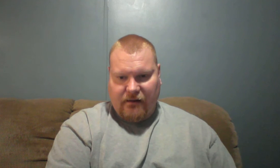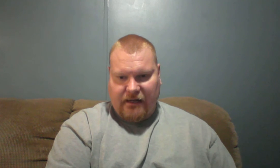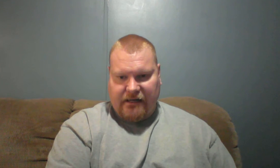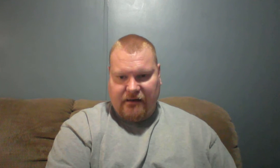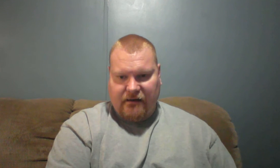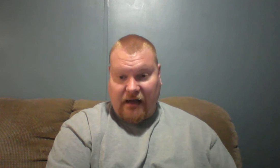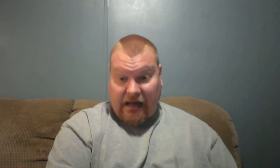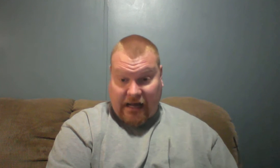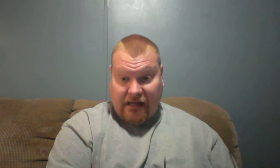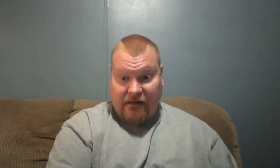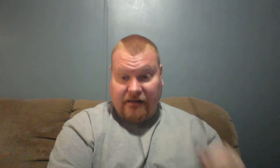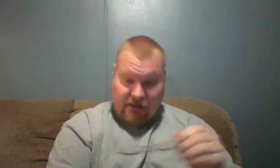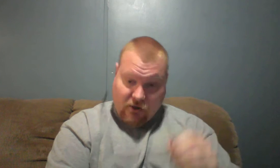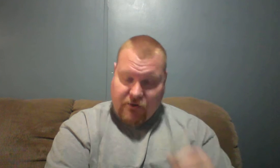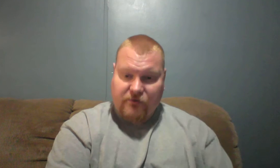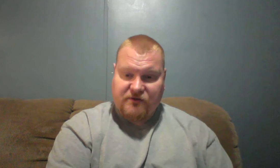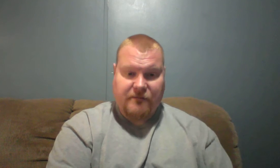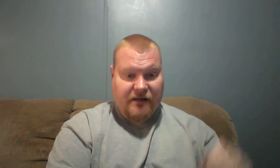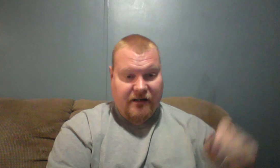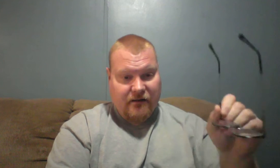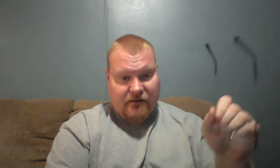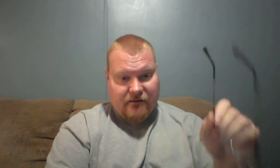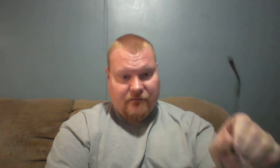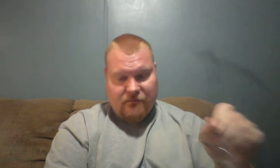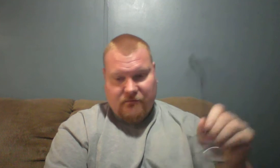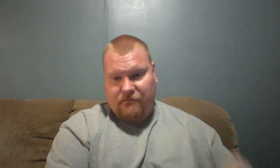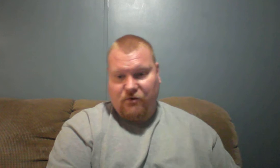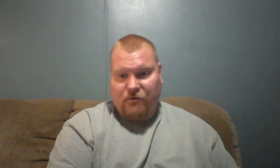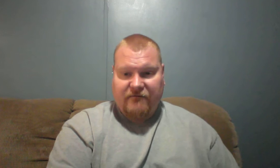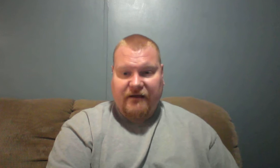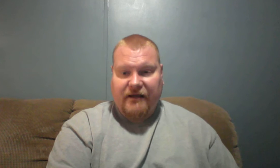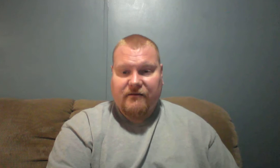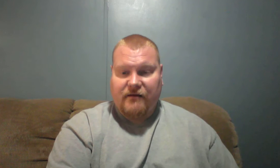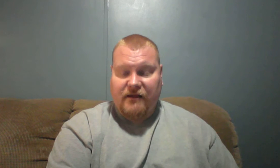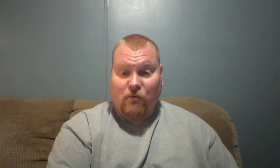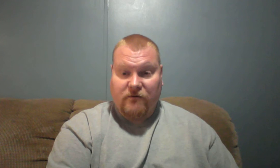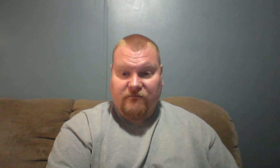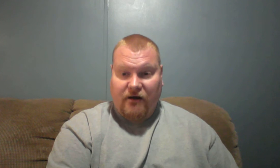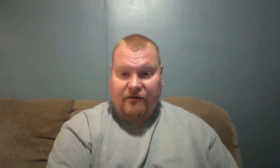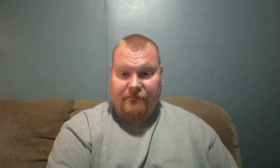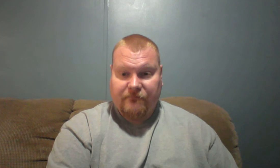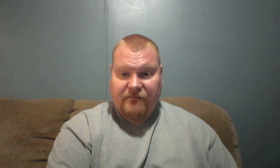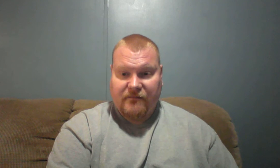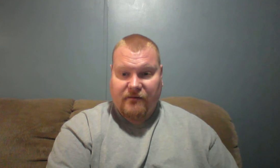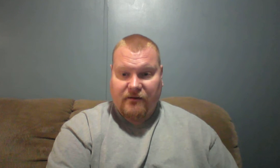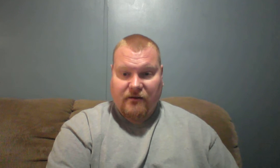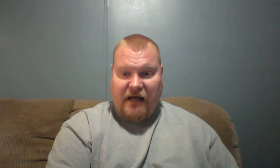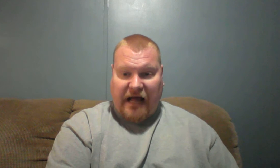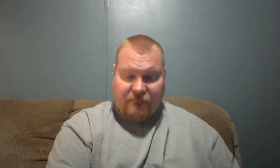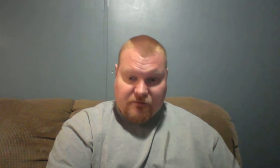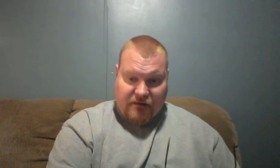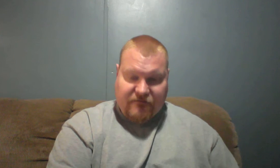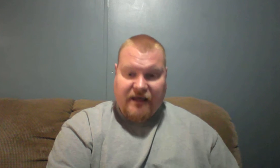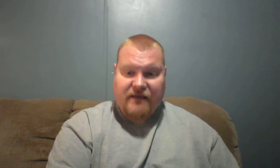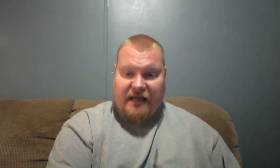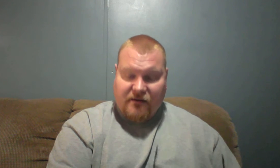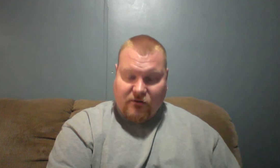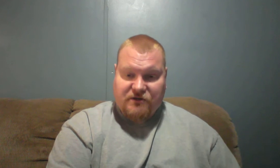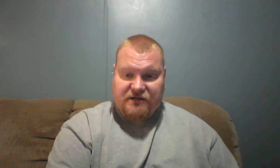And I, and I hope you do the same thing, put my faith in the word of God. I put my faith in the Lord Jesus